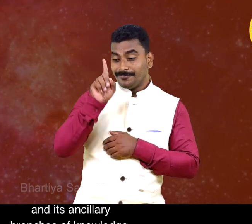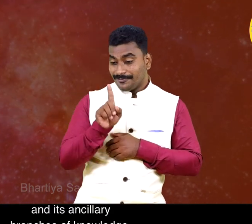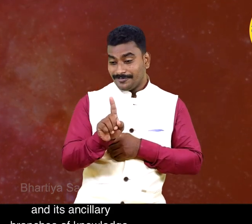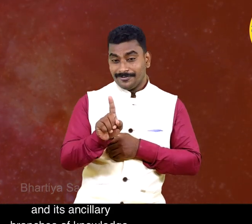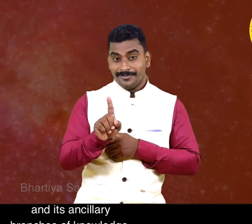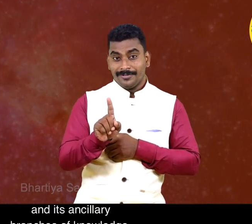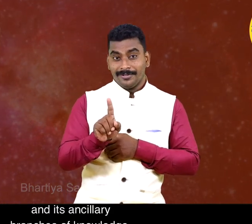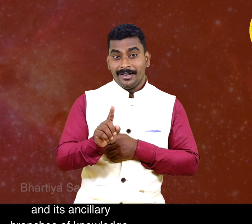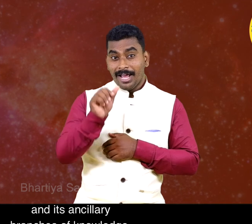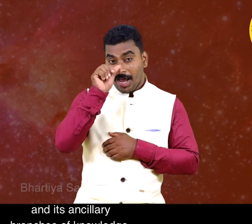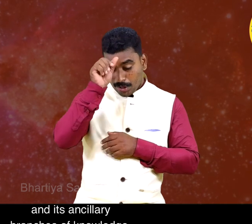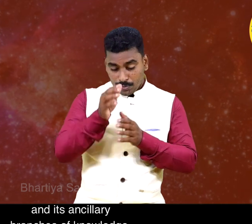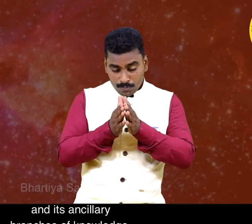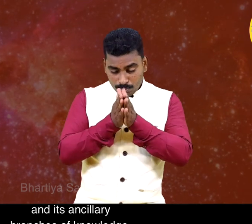ancillary branches of knowledge.